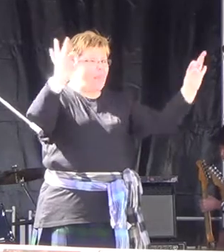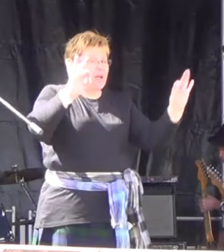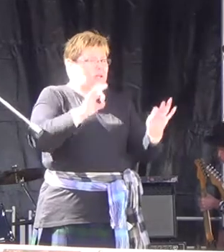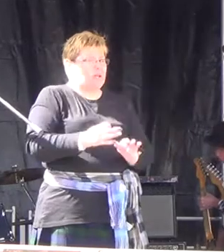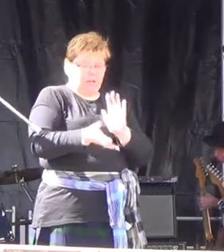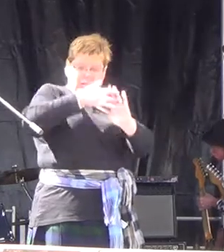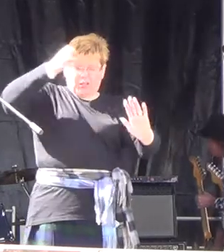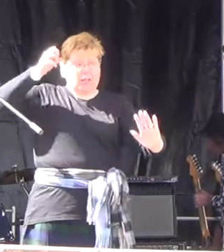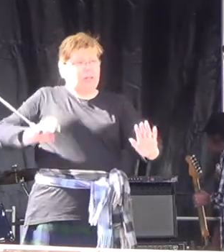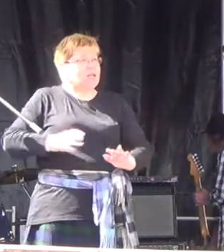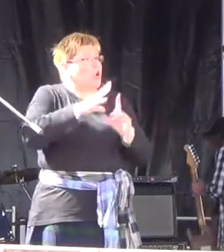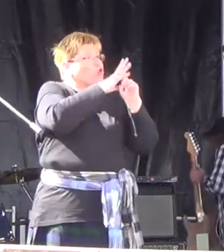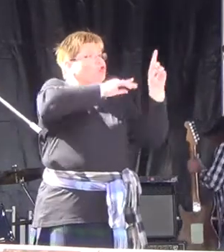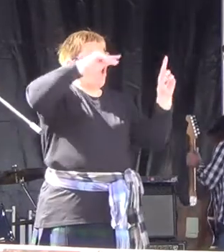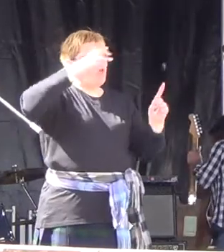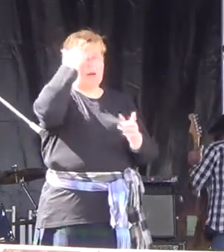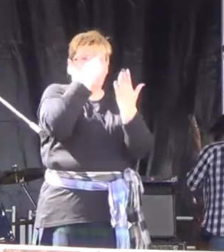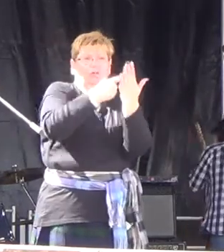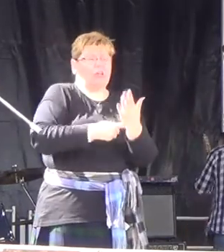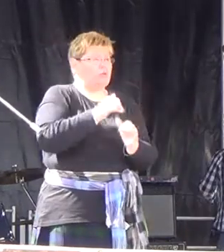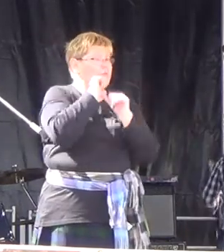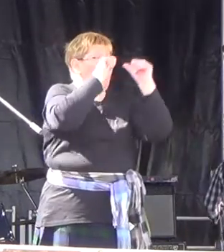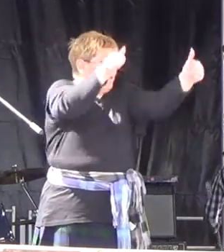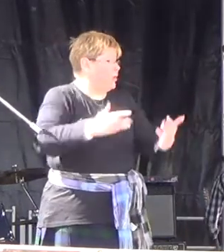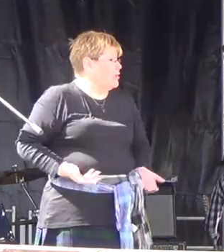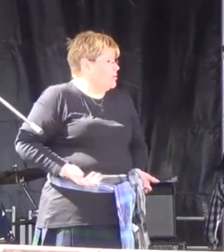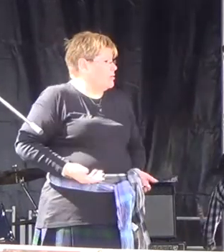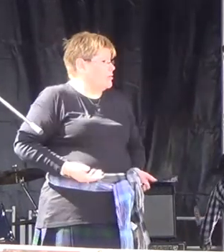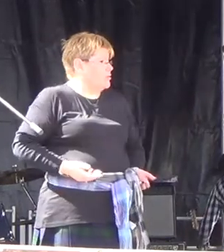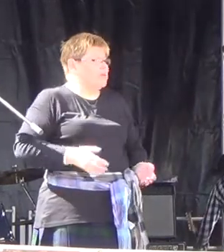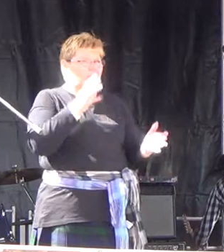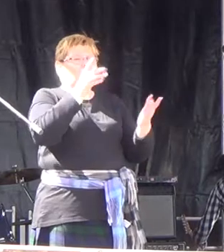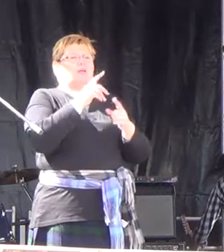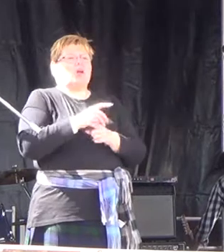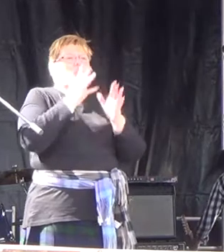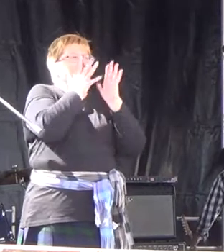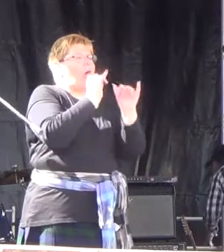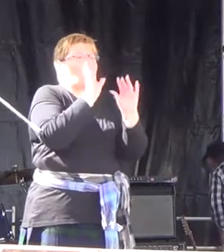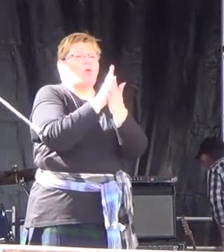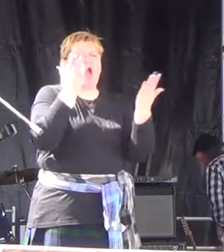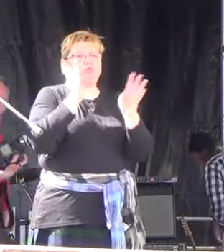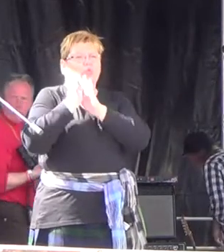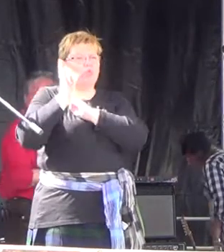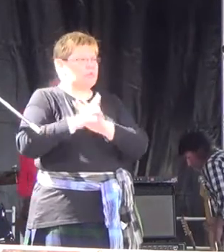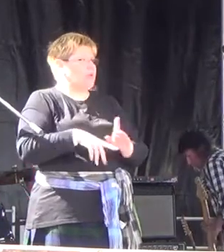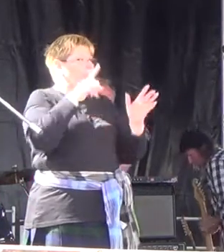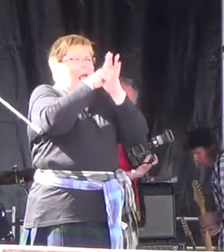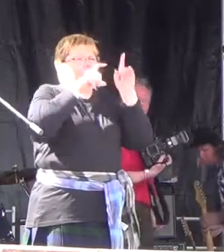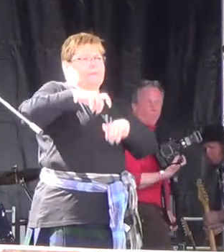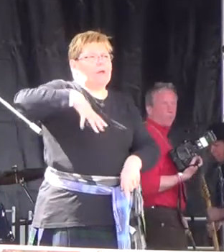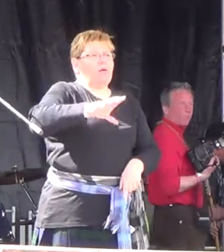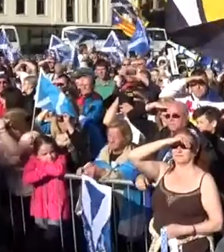one piece of Tory legislation. Then they tried to bring in trials without jury. They tried to bring in ID cards.